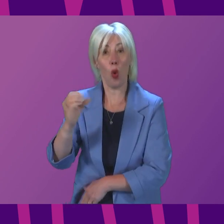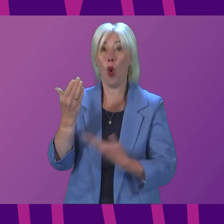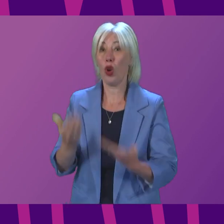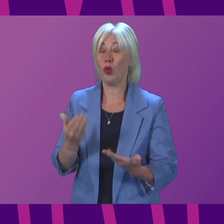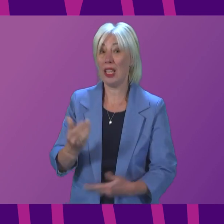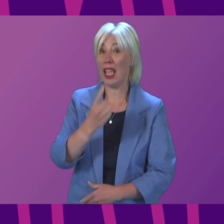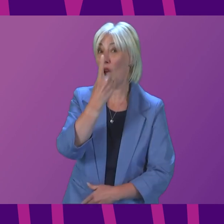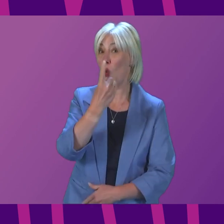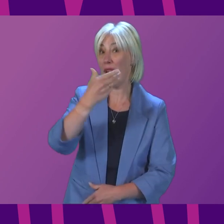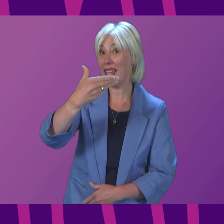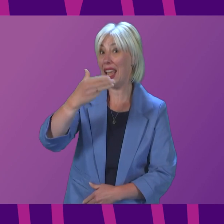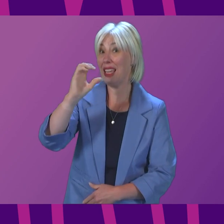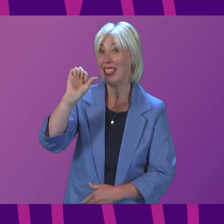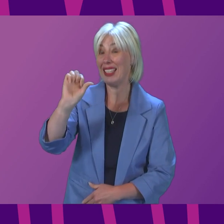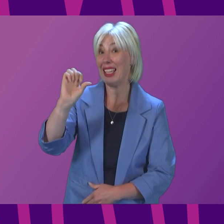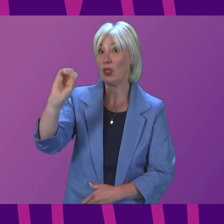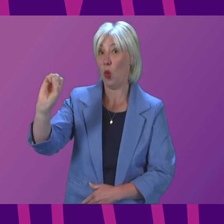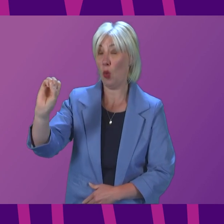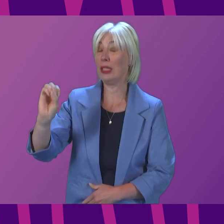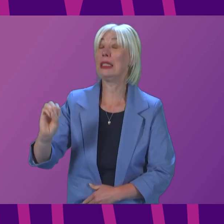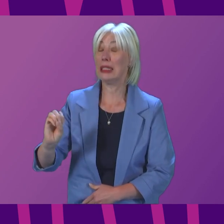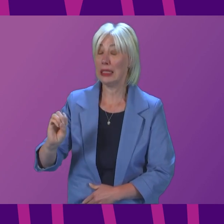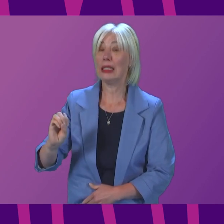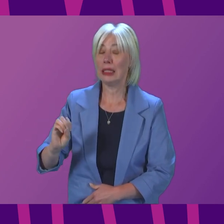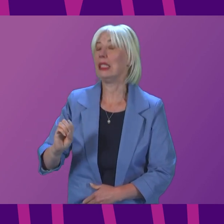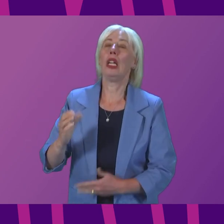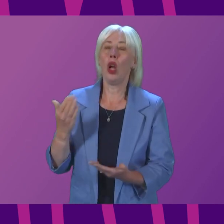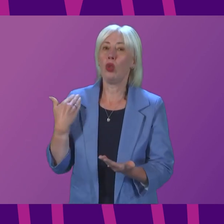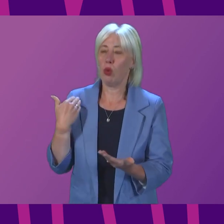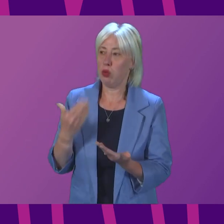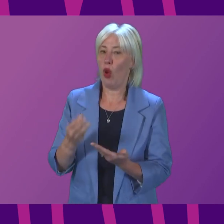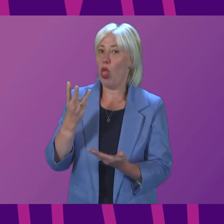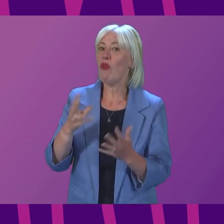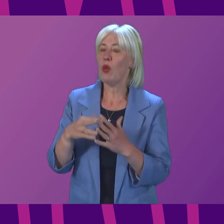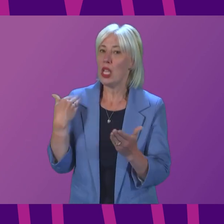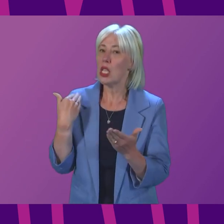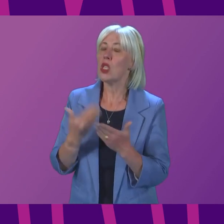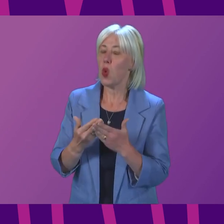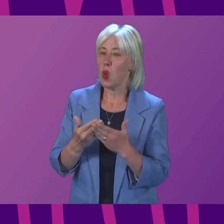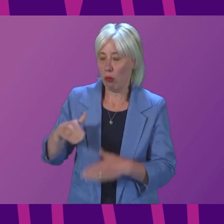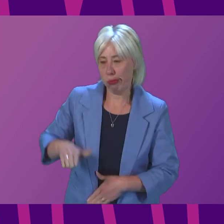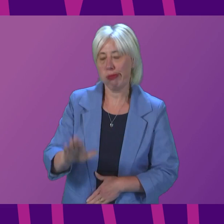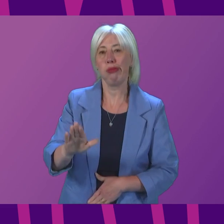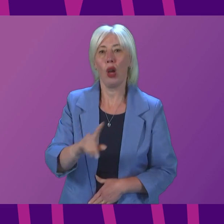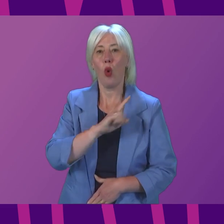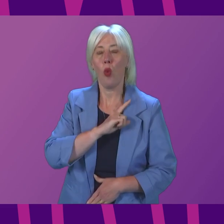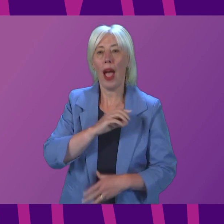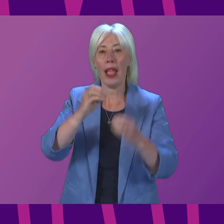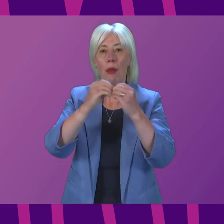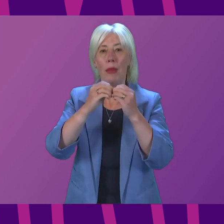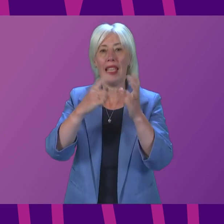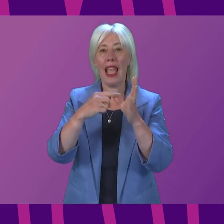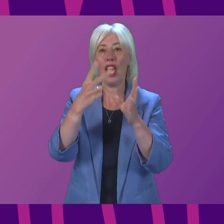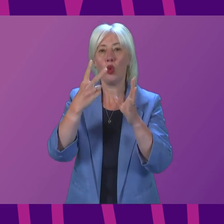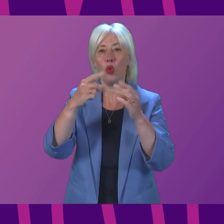,996. The increase in cases over the past three weeks has been driven by the BA.2